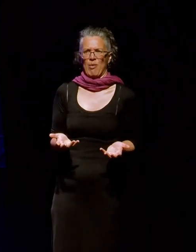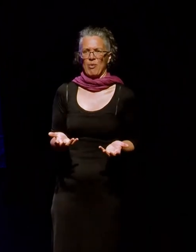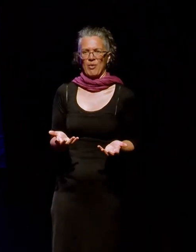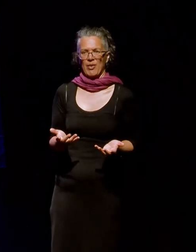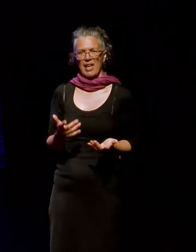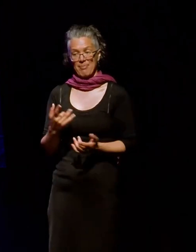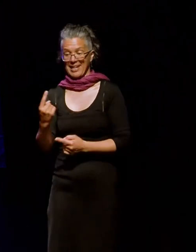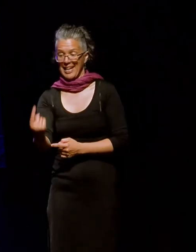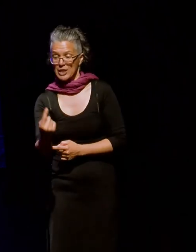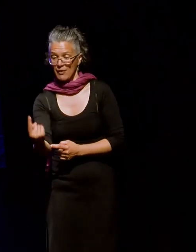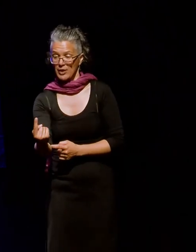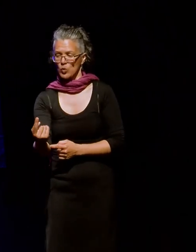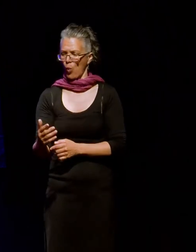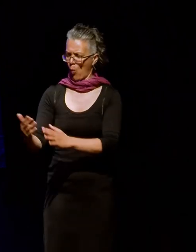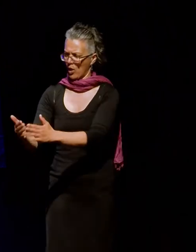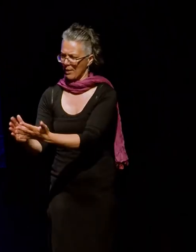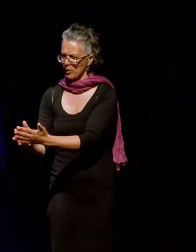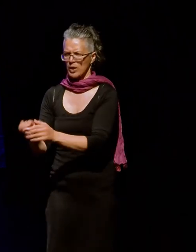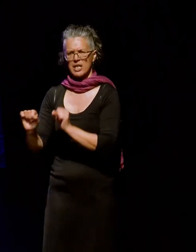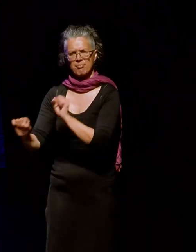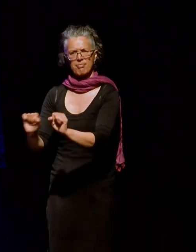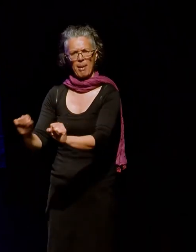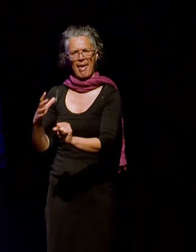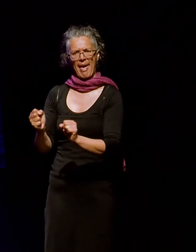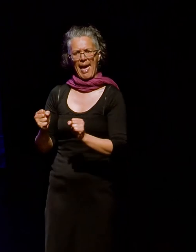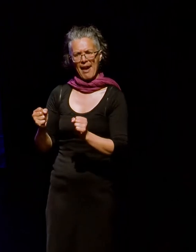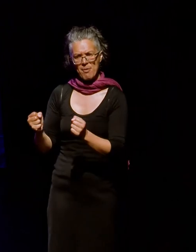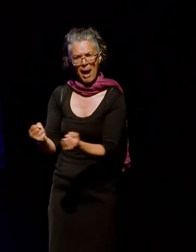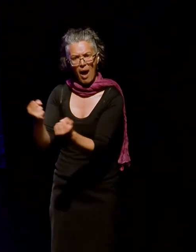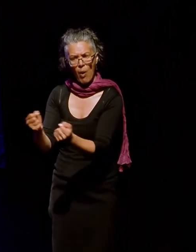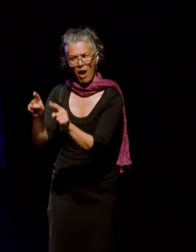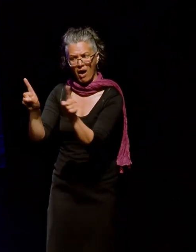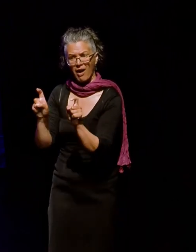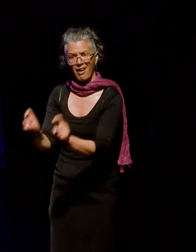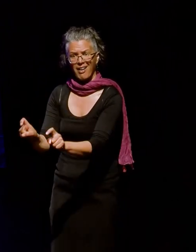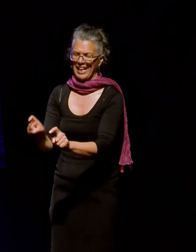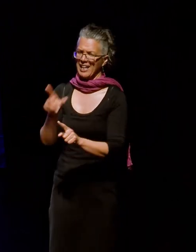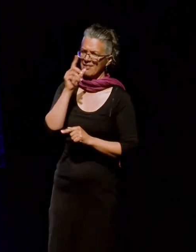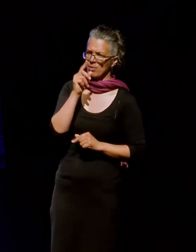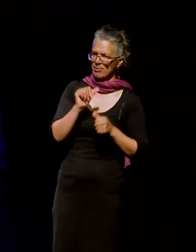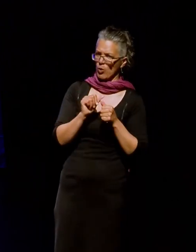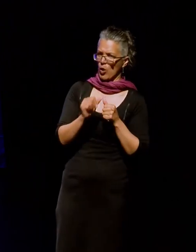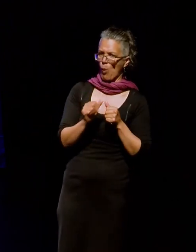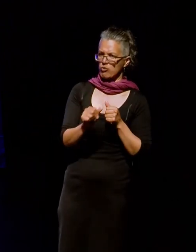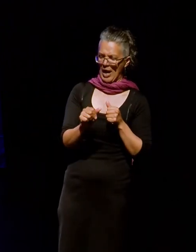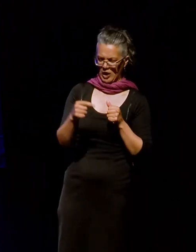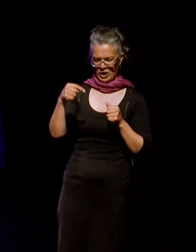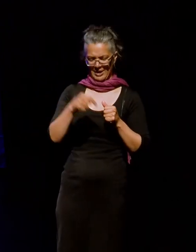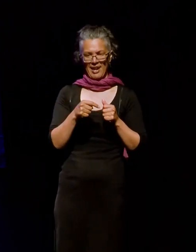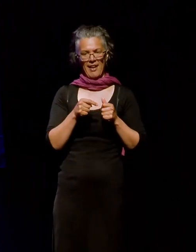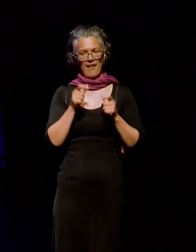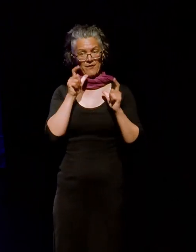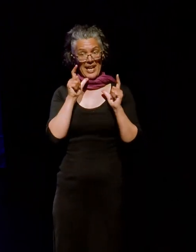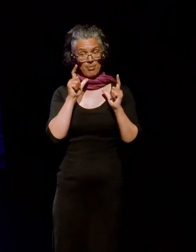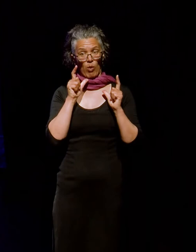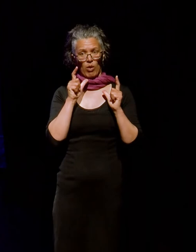hands of the individual or the community, but is really controlled by corporations. In the case of Facebook, they actively curate,